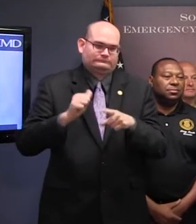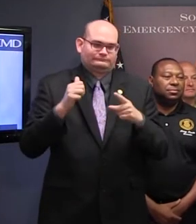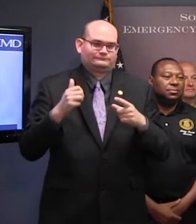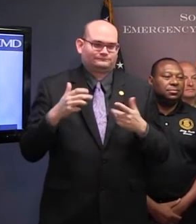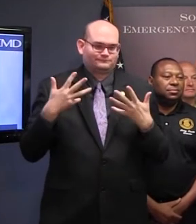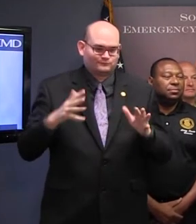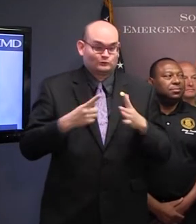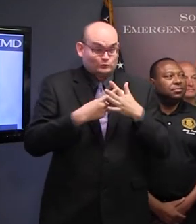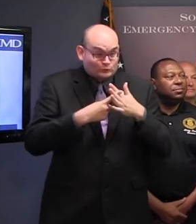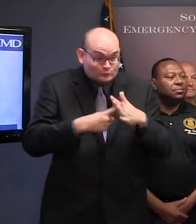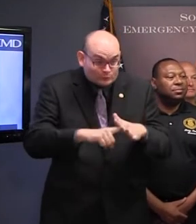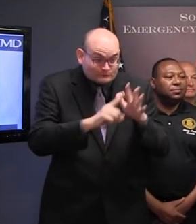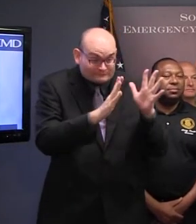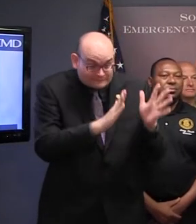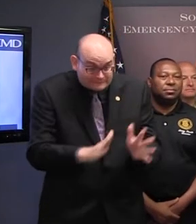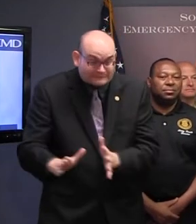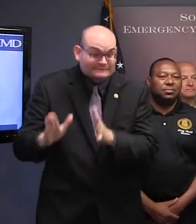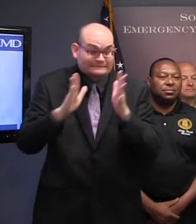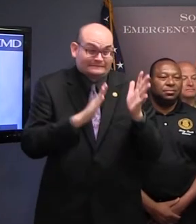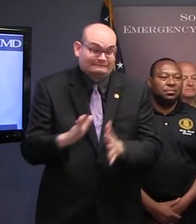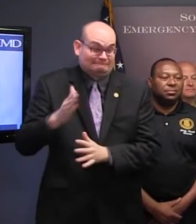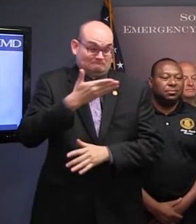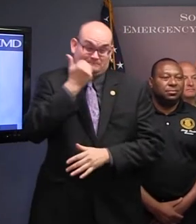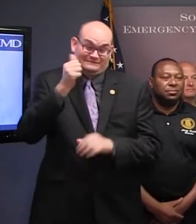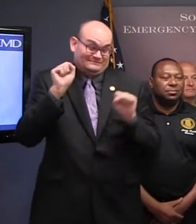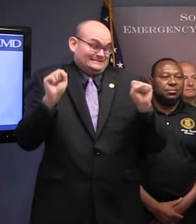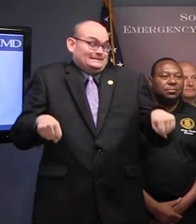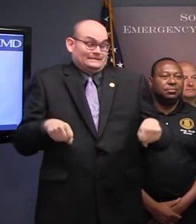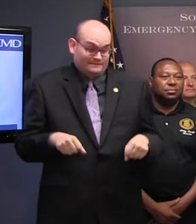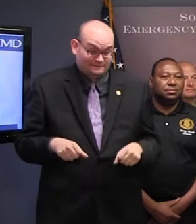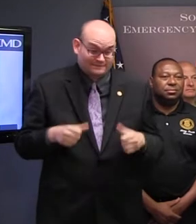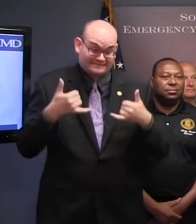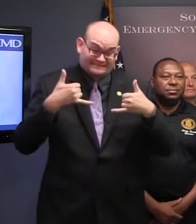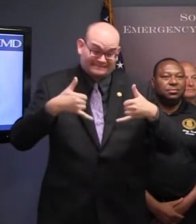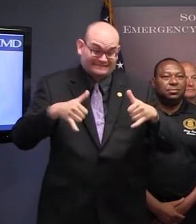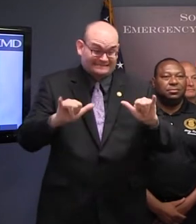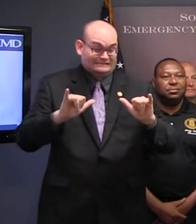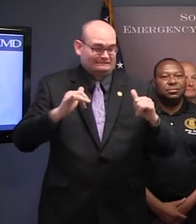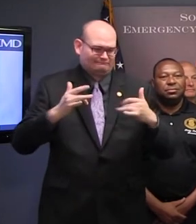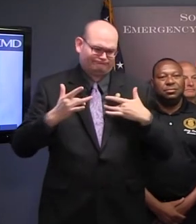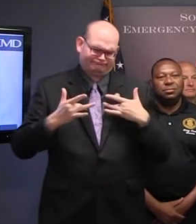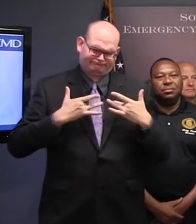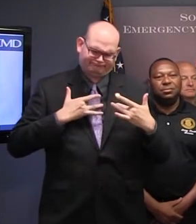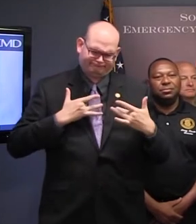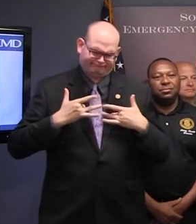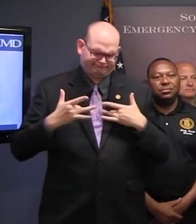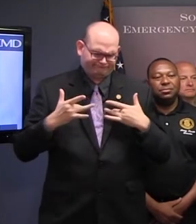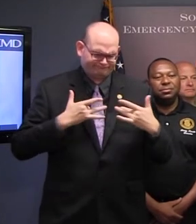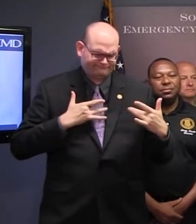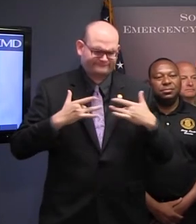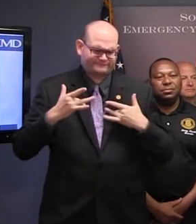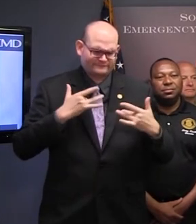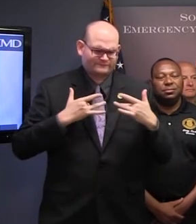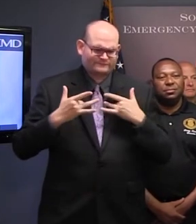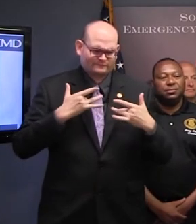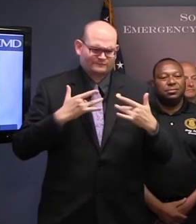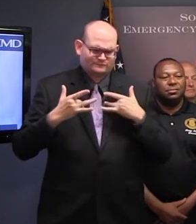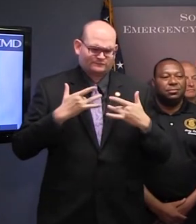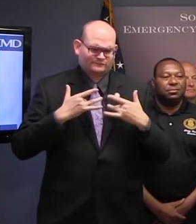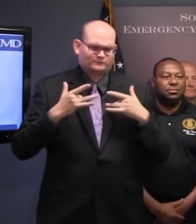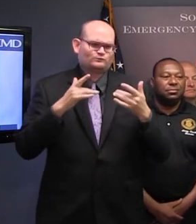be. But we're still concerned that we want the people to be sure to get prepared. That's the main message that we can